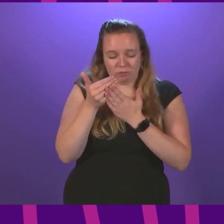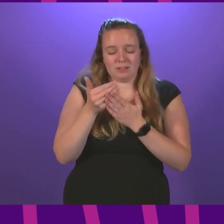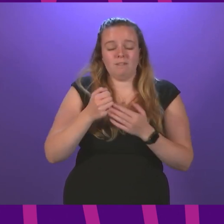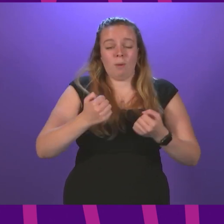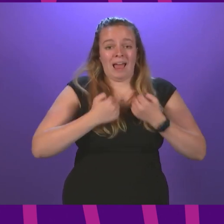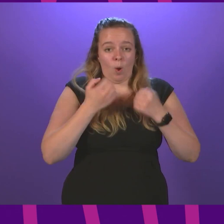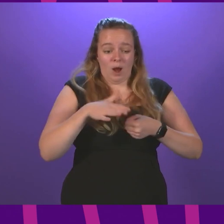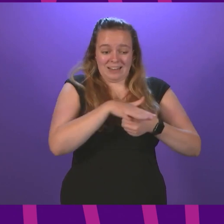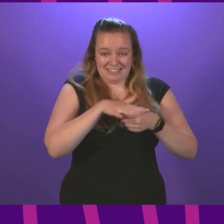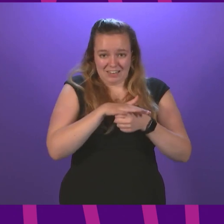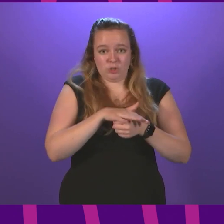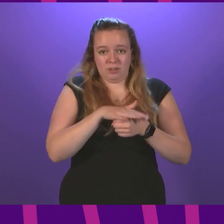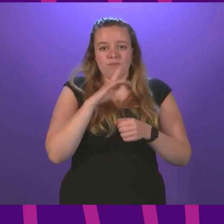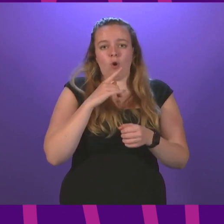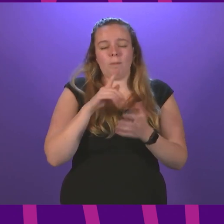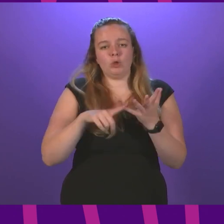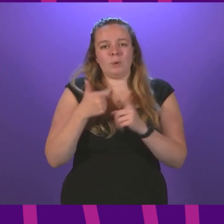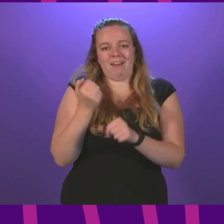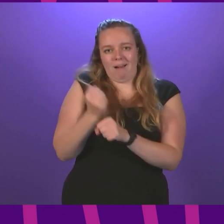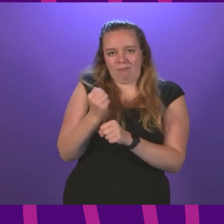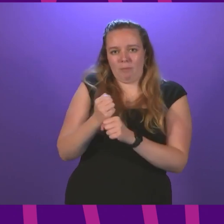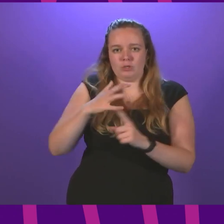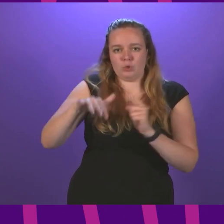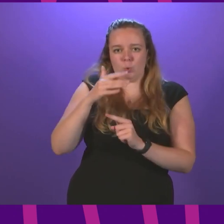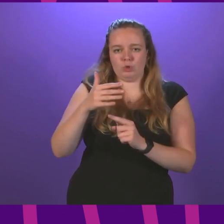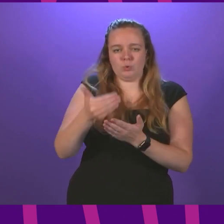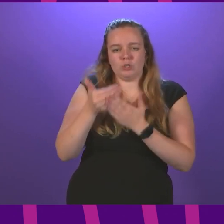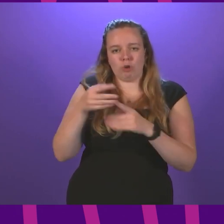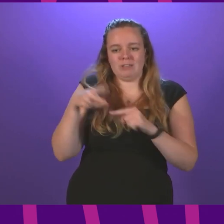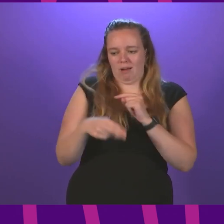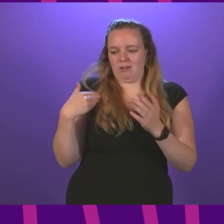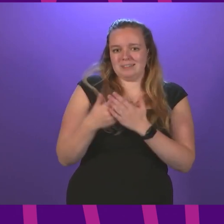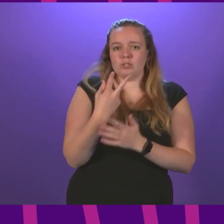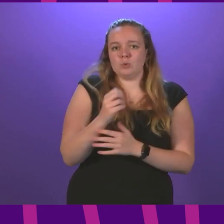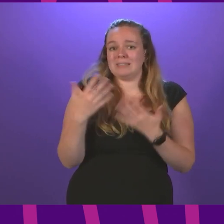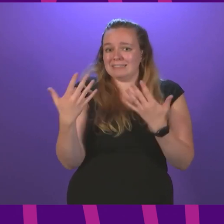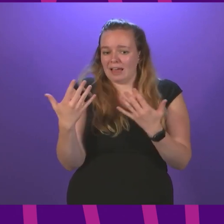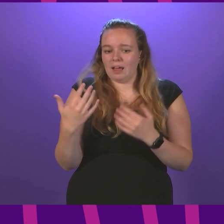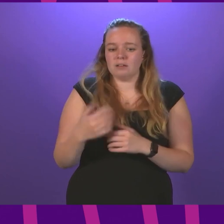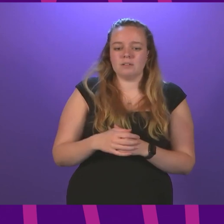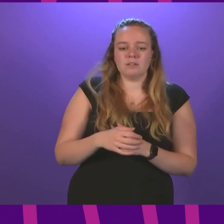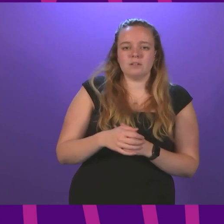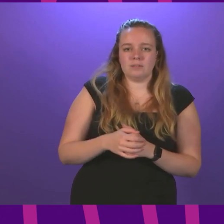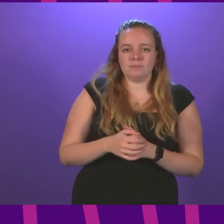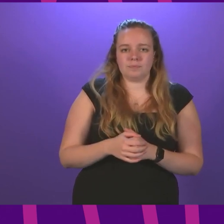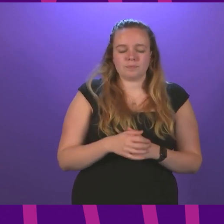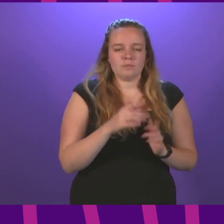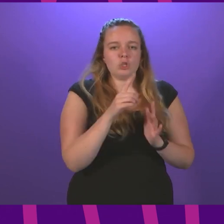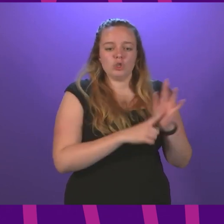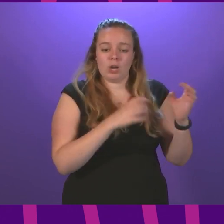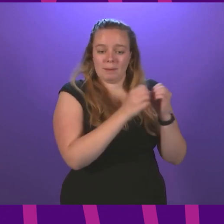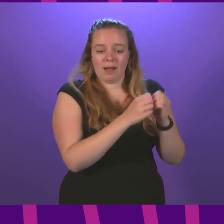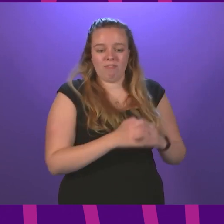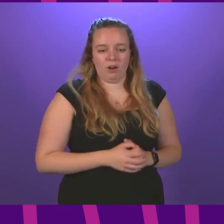constituencies by UK government social security cuts since 2010. If I can get some time back. Jeremy Balfour.